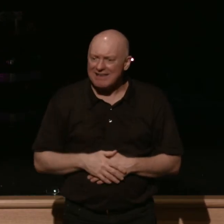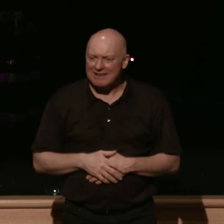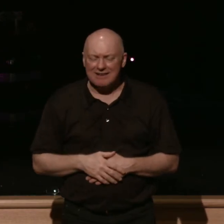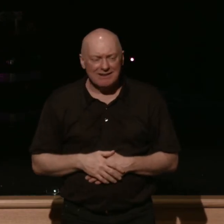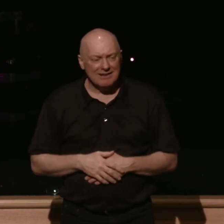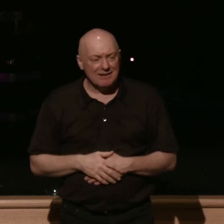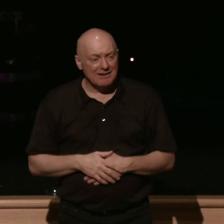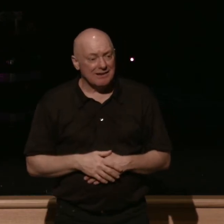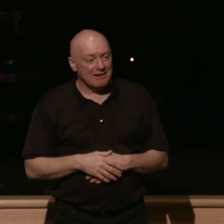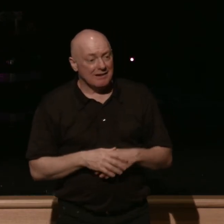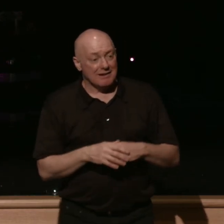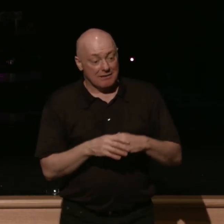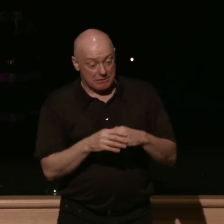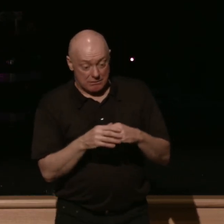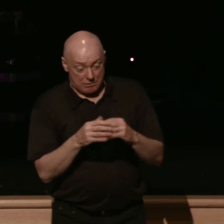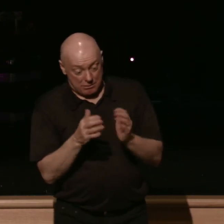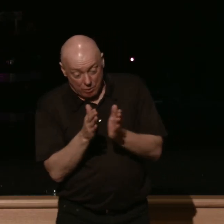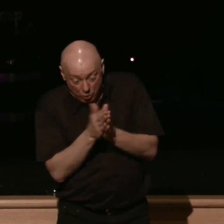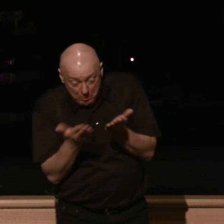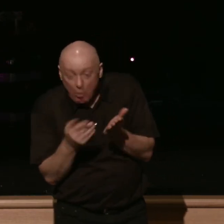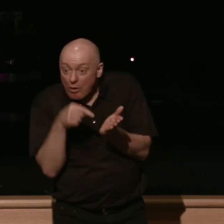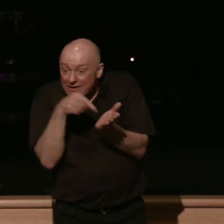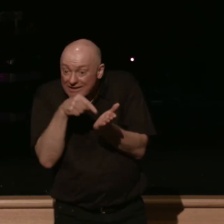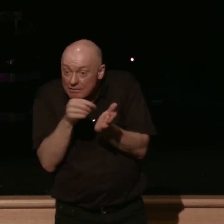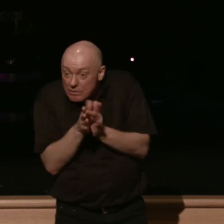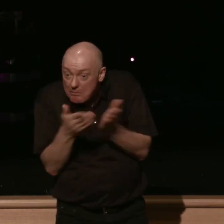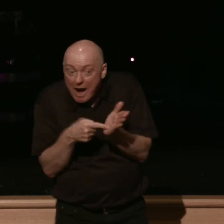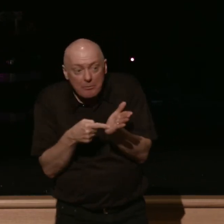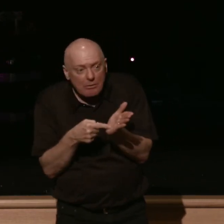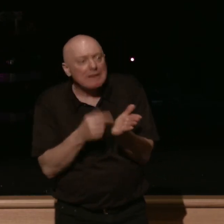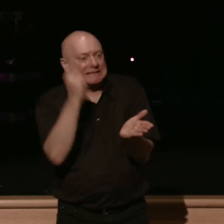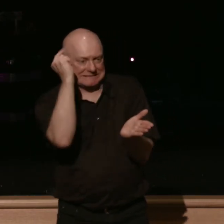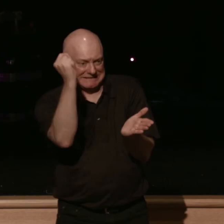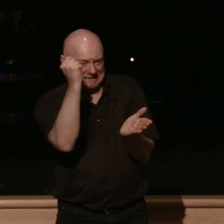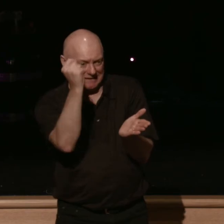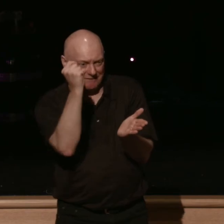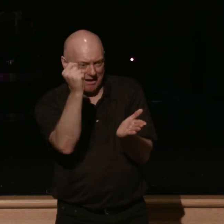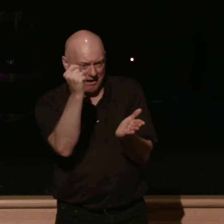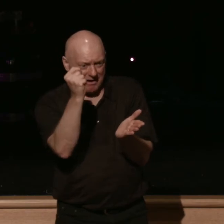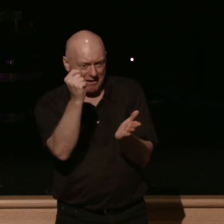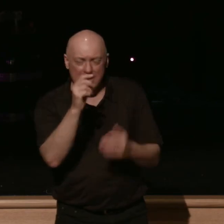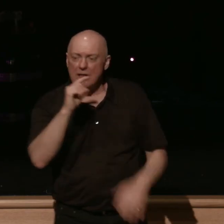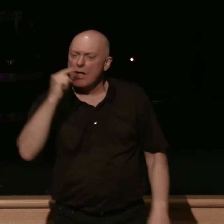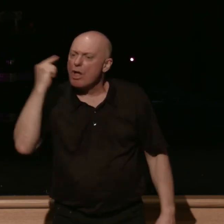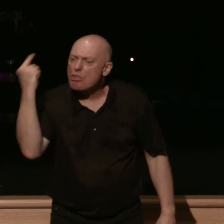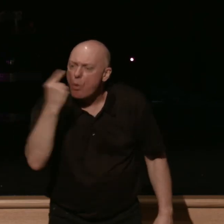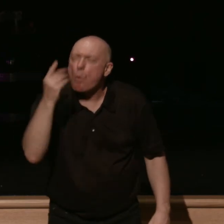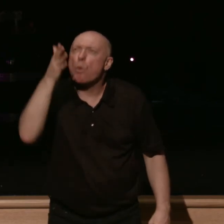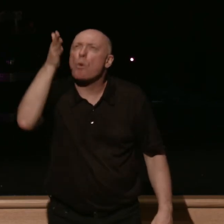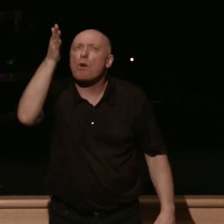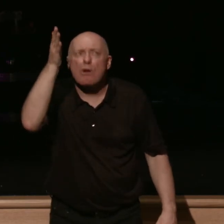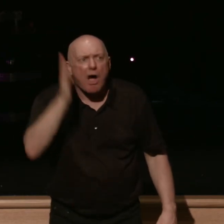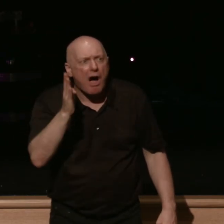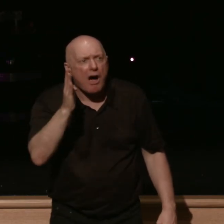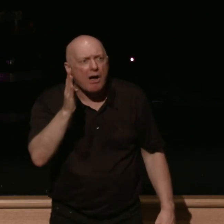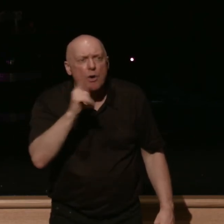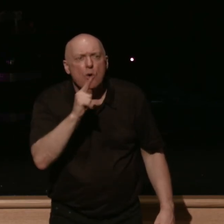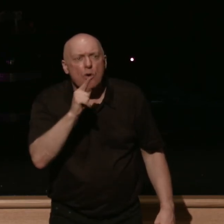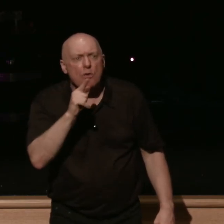record of this book the record of this book testifies to the only god who's ever spoken of